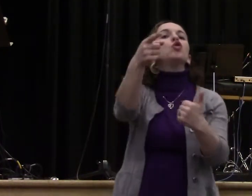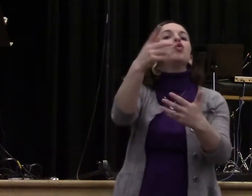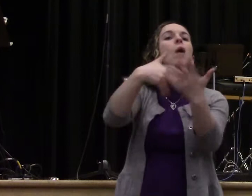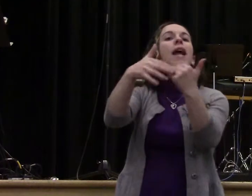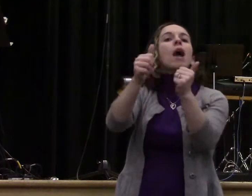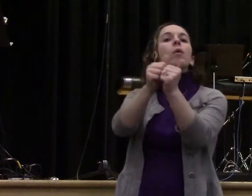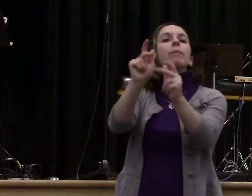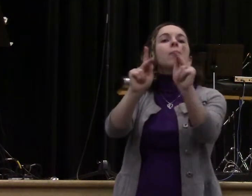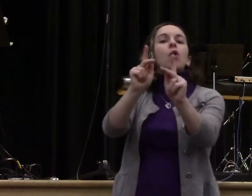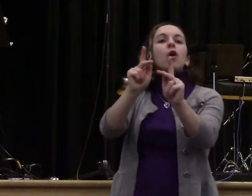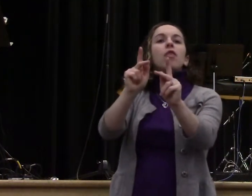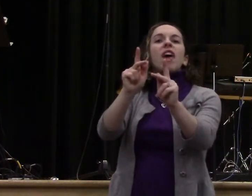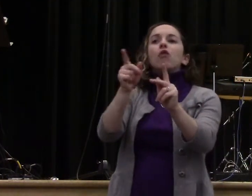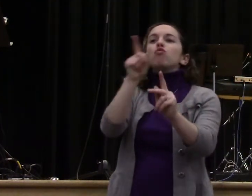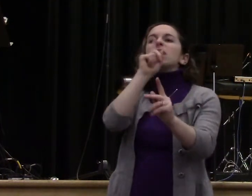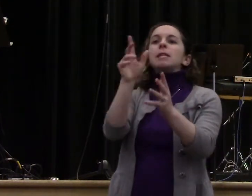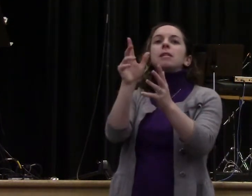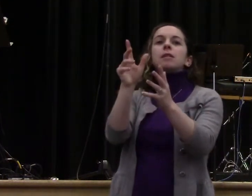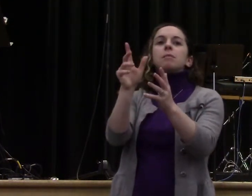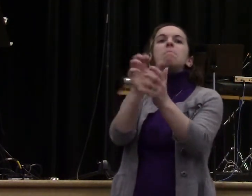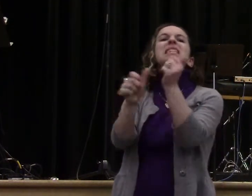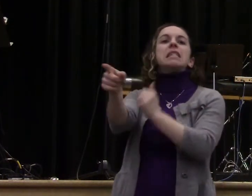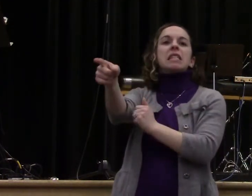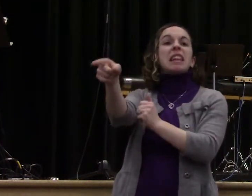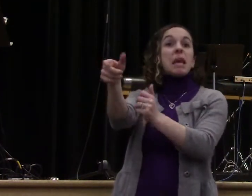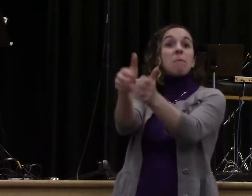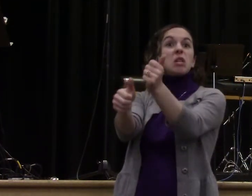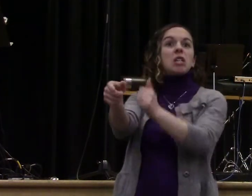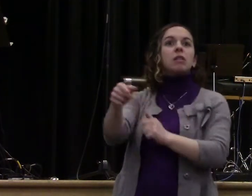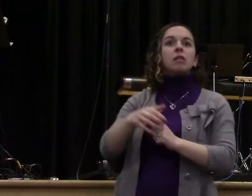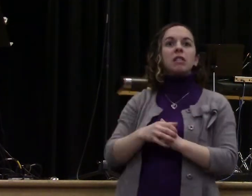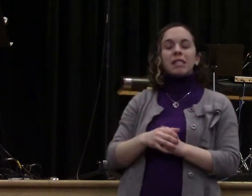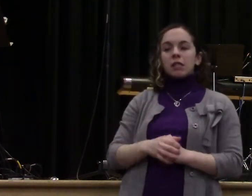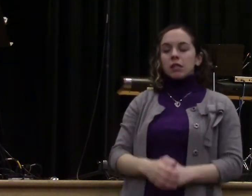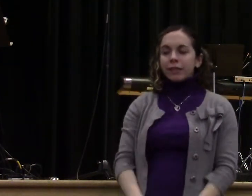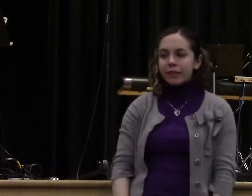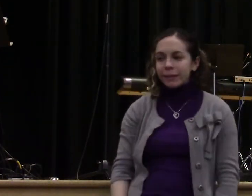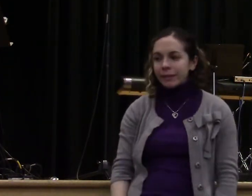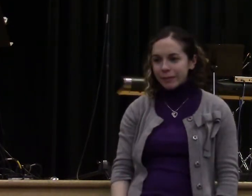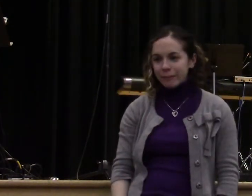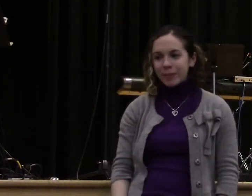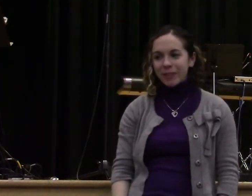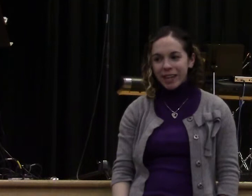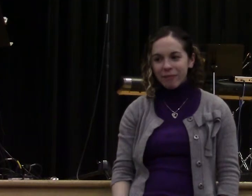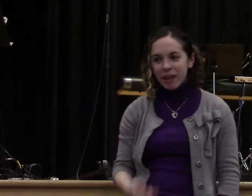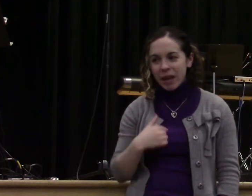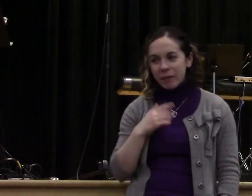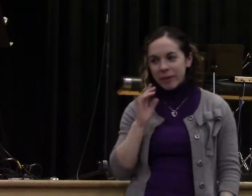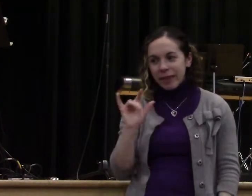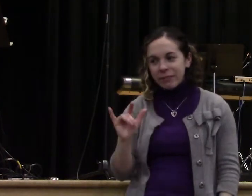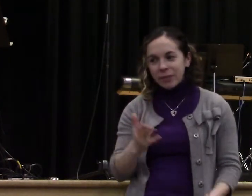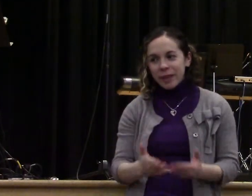and just try to love them for Christ. Amen. The big question in conclusion, I'd like to ask a big